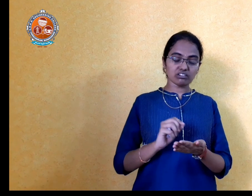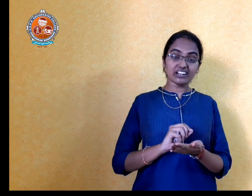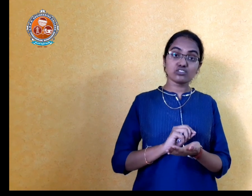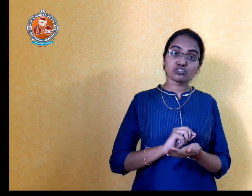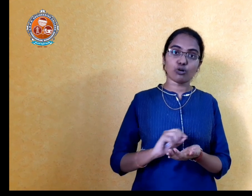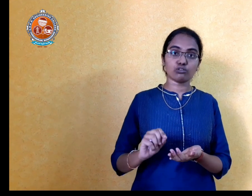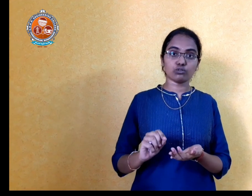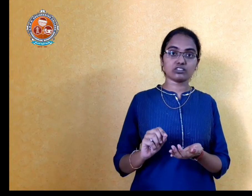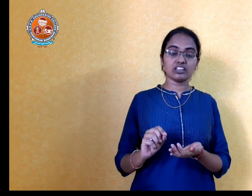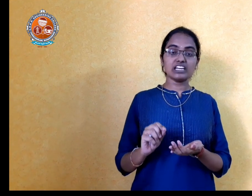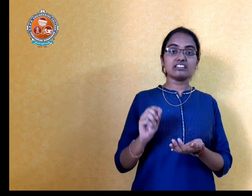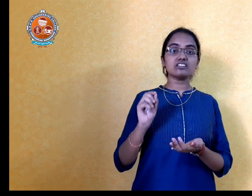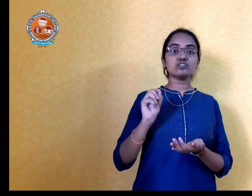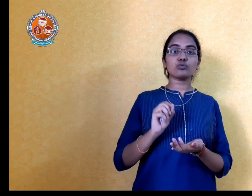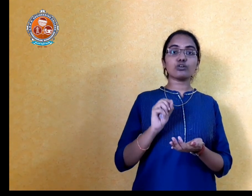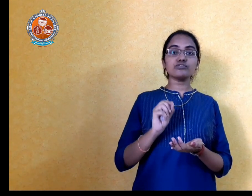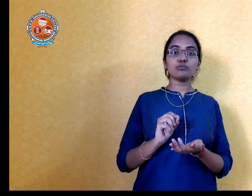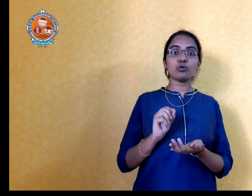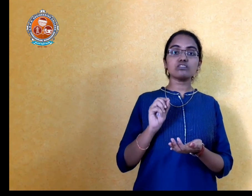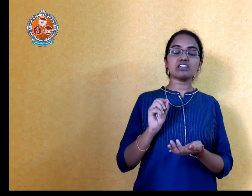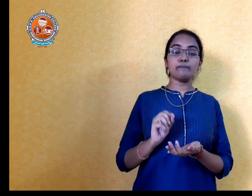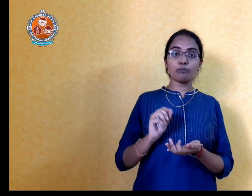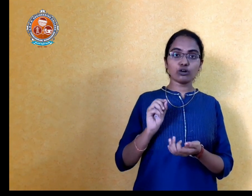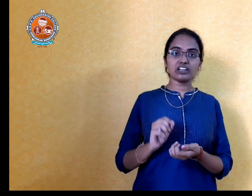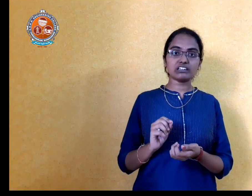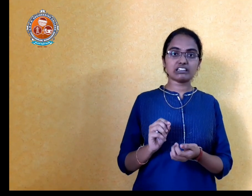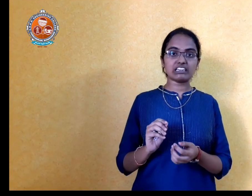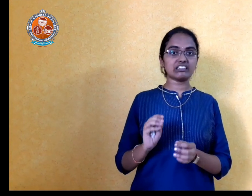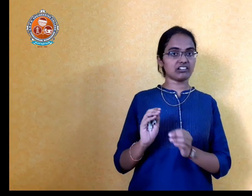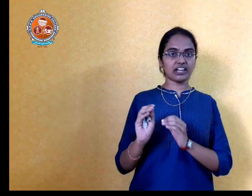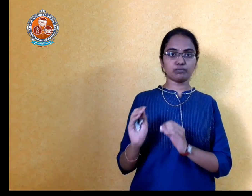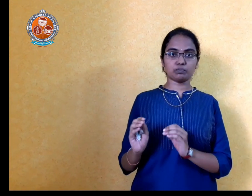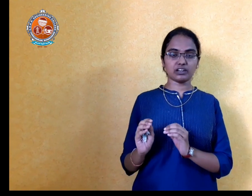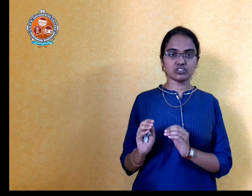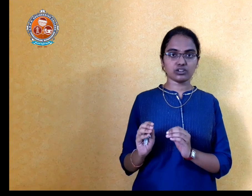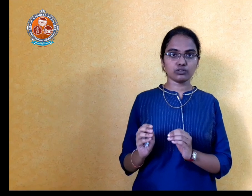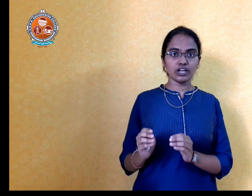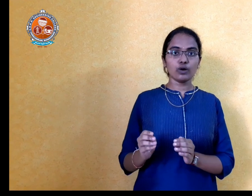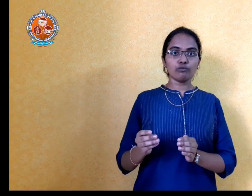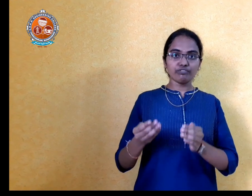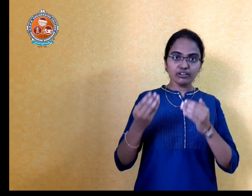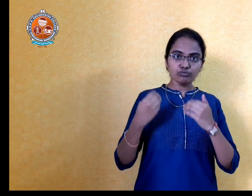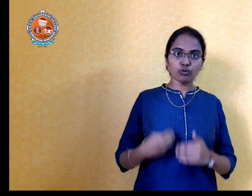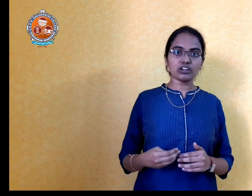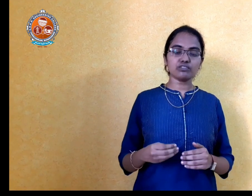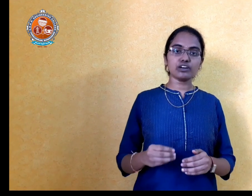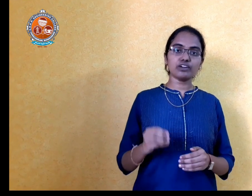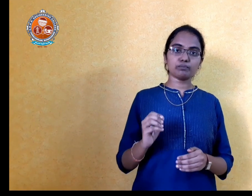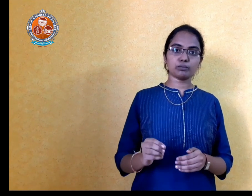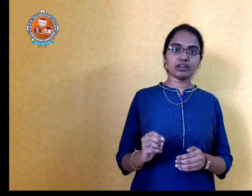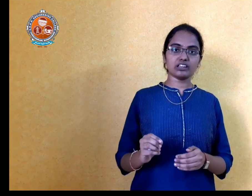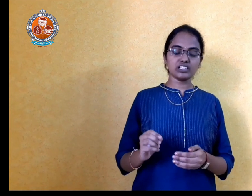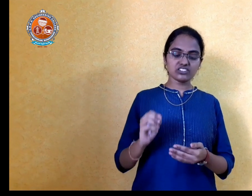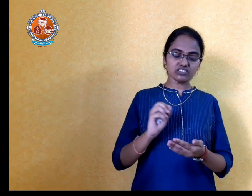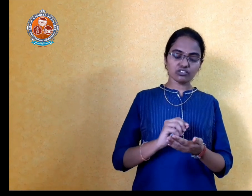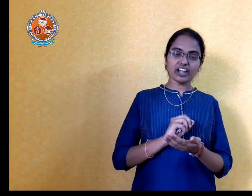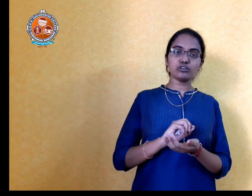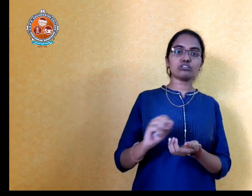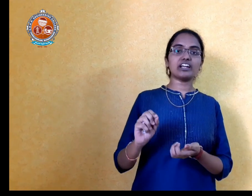write short notes. This is one of the most important thing in the gait preparation. When whatever we are preparing, just try to write